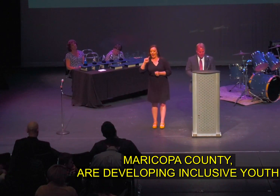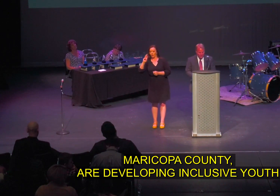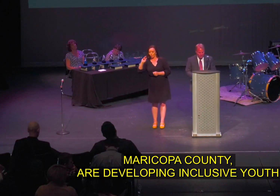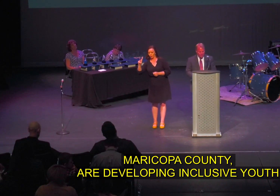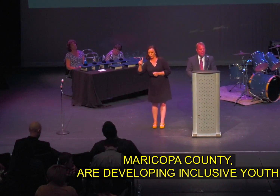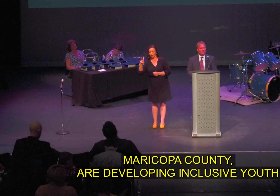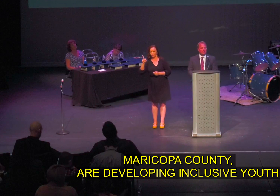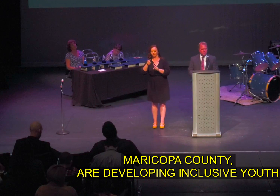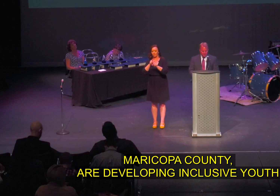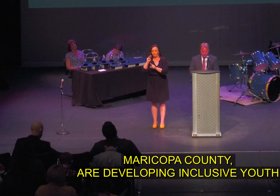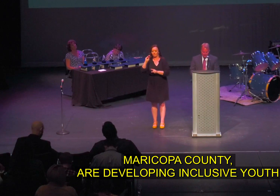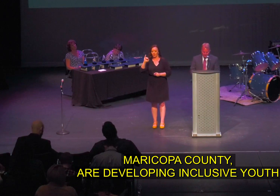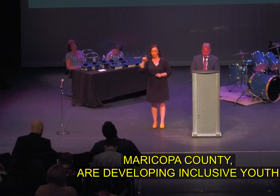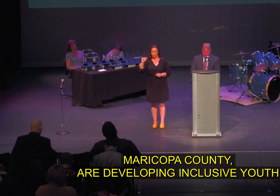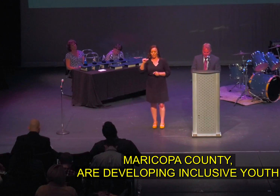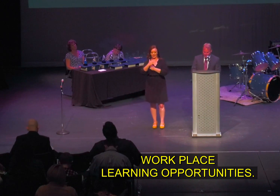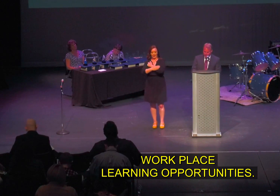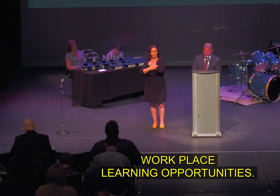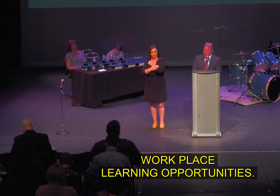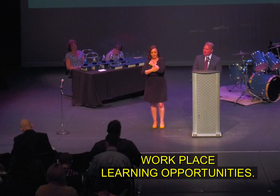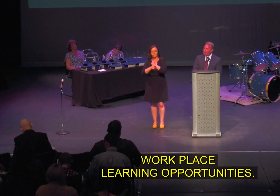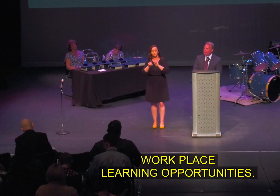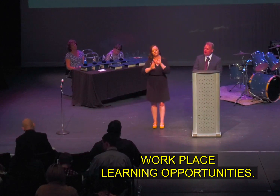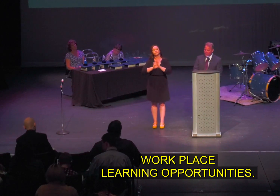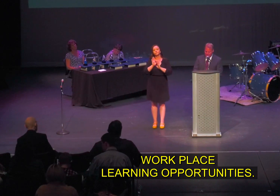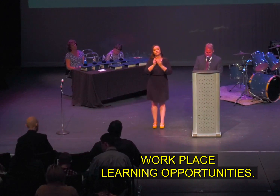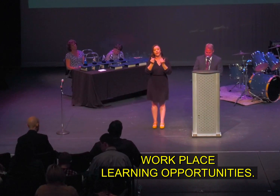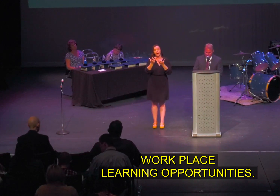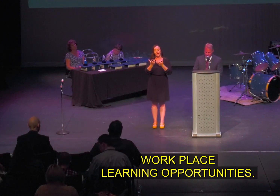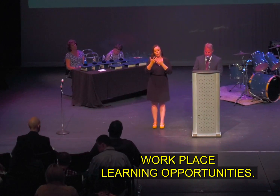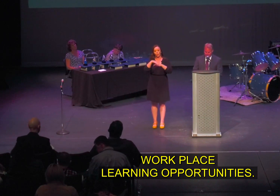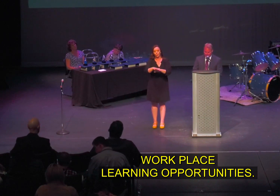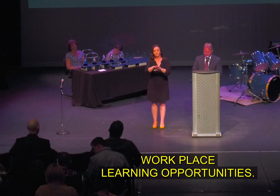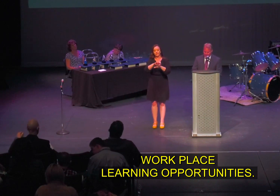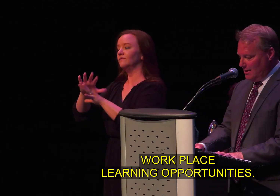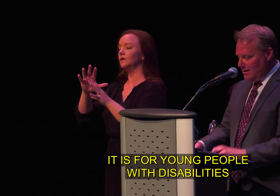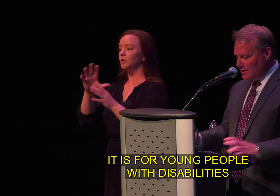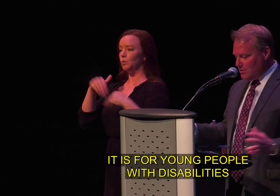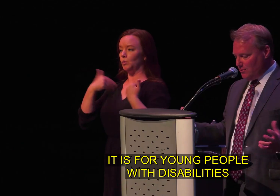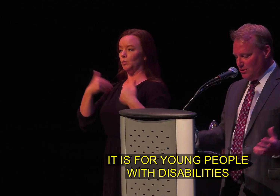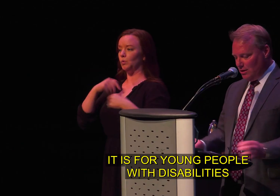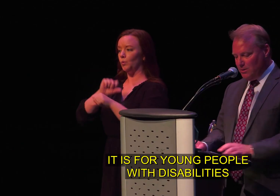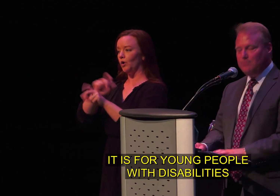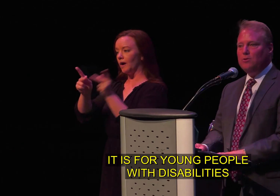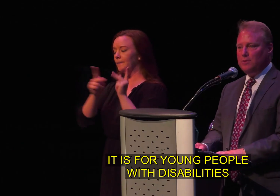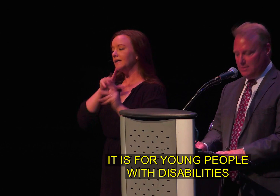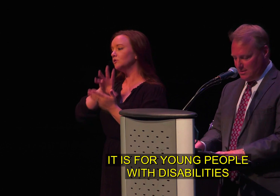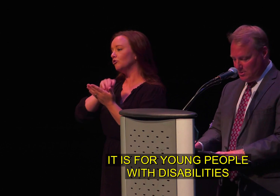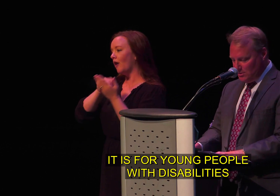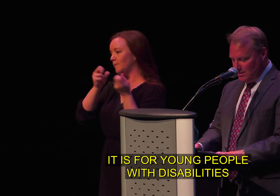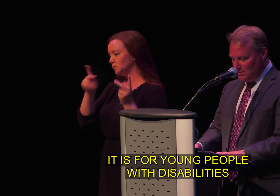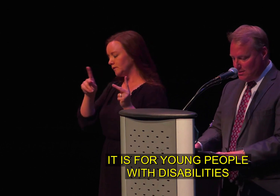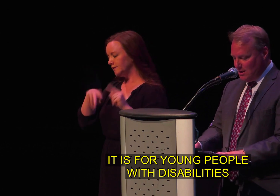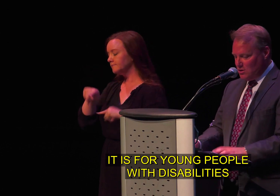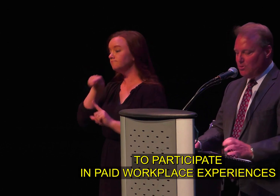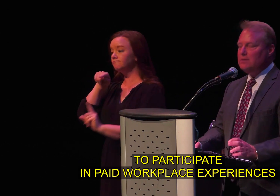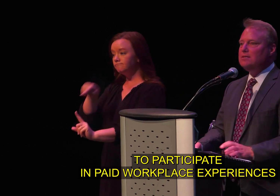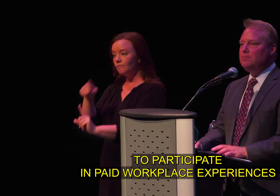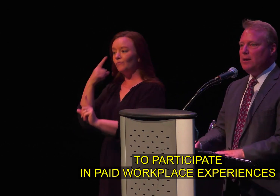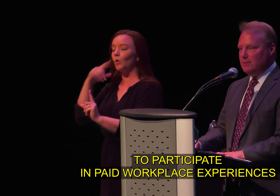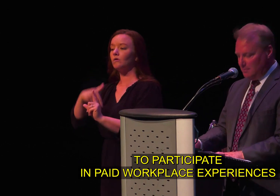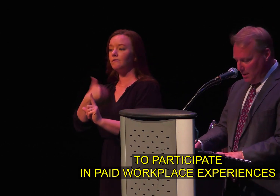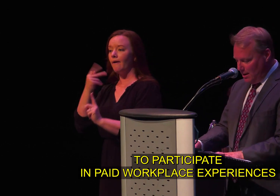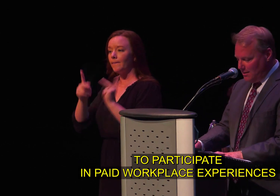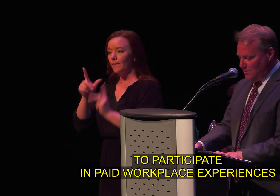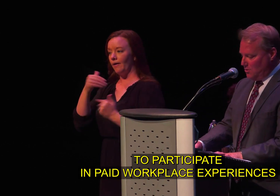are developing inclusive youth workplace learning opportunities it is for young people with disabilities to